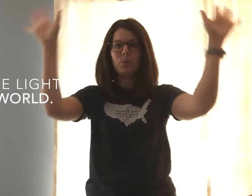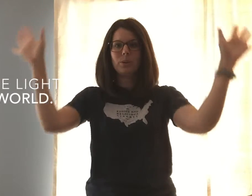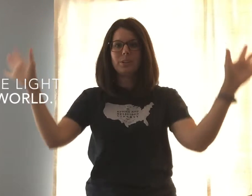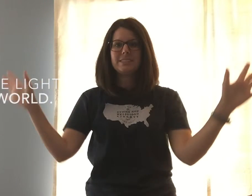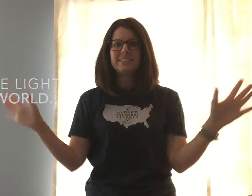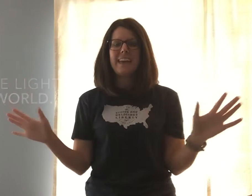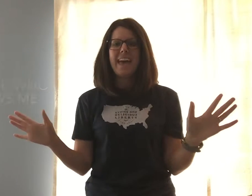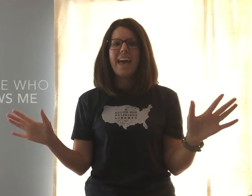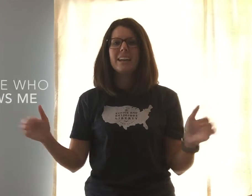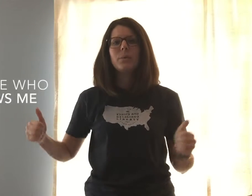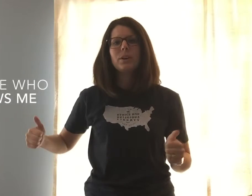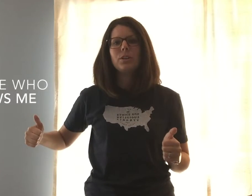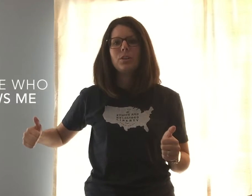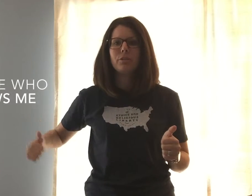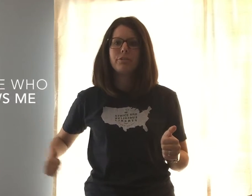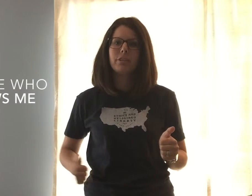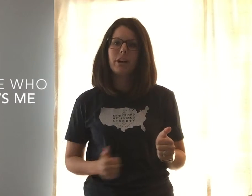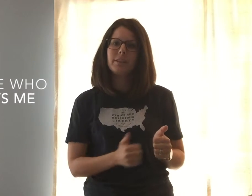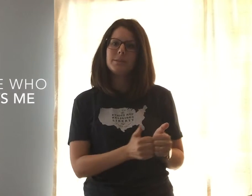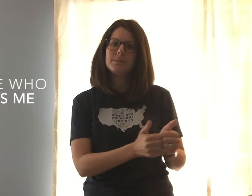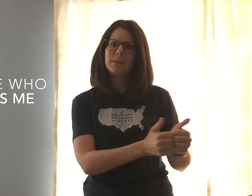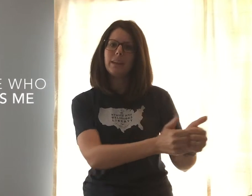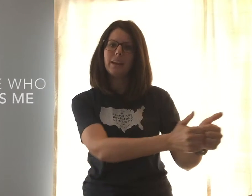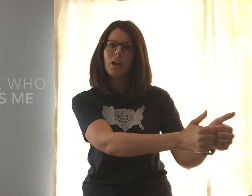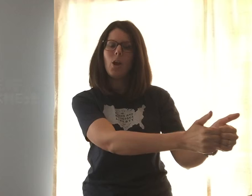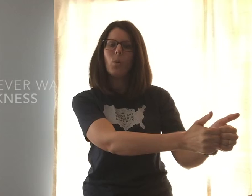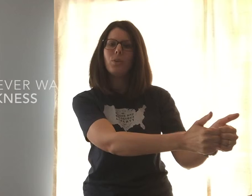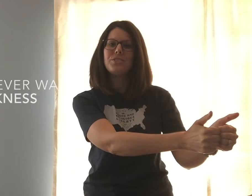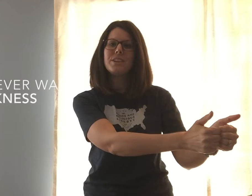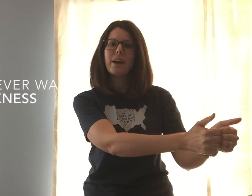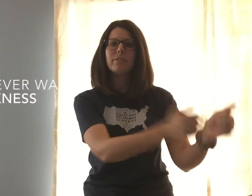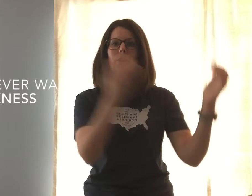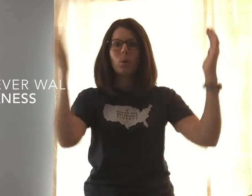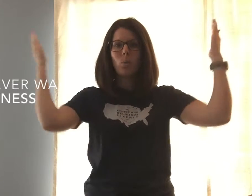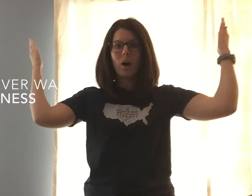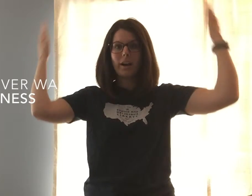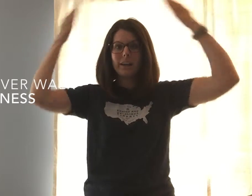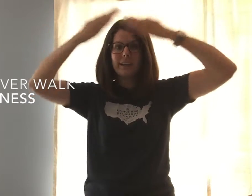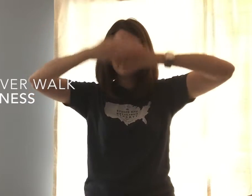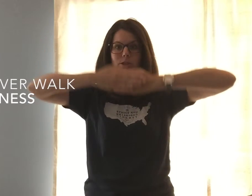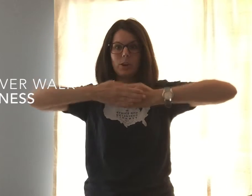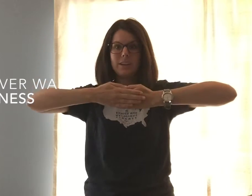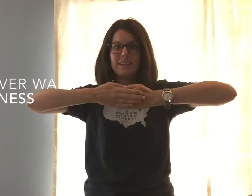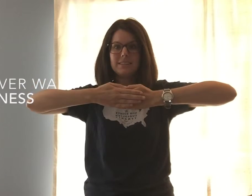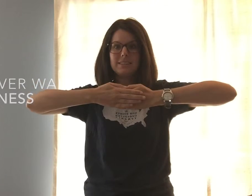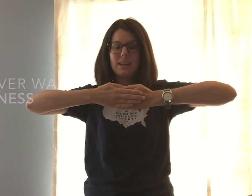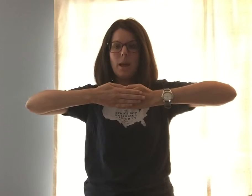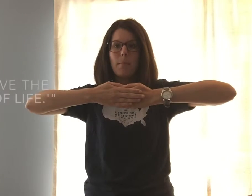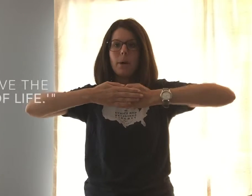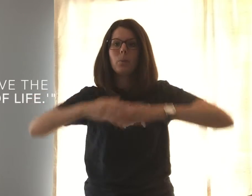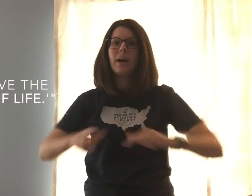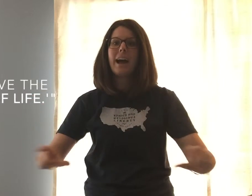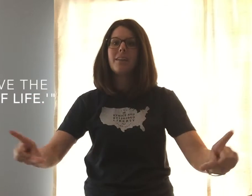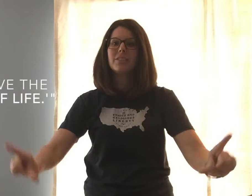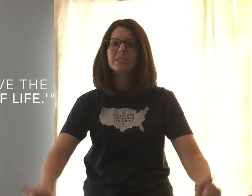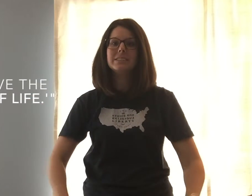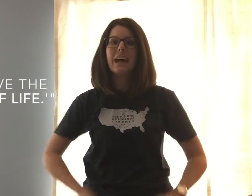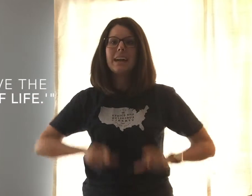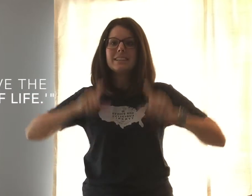world. Anyone who follows me will never walk in darkness, but will have the light